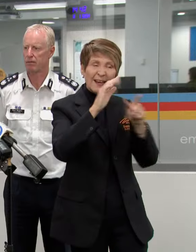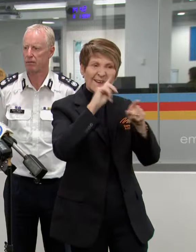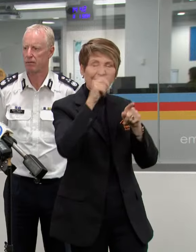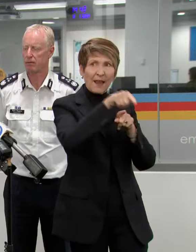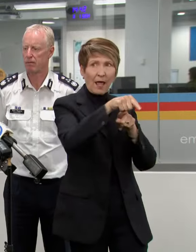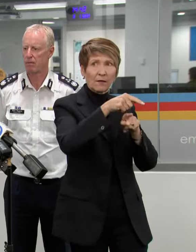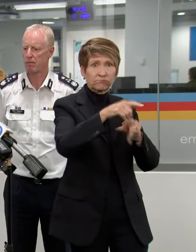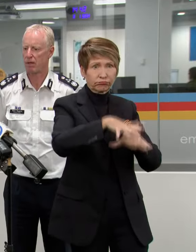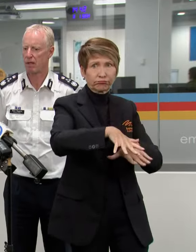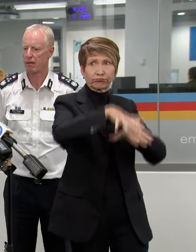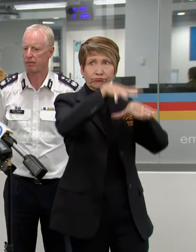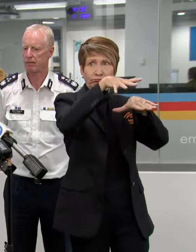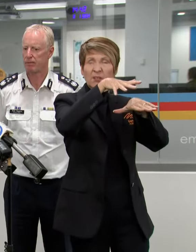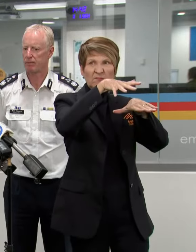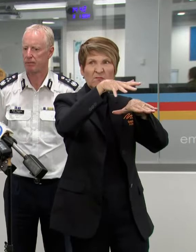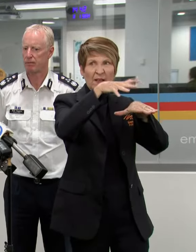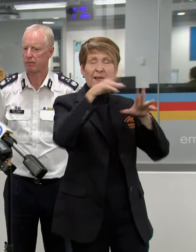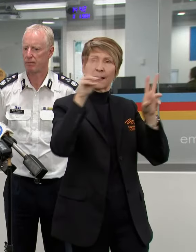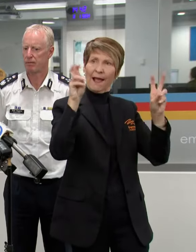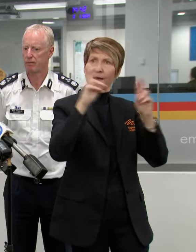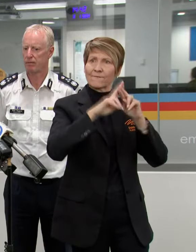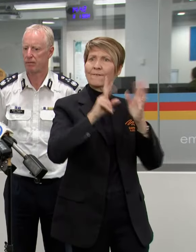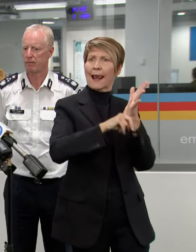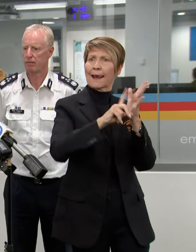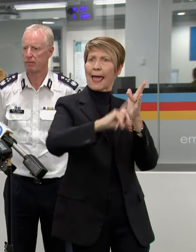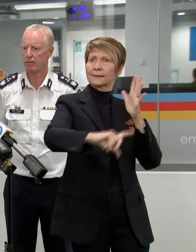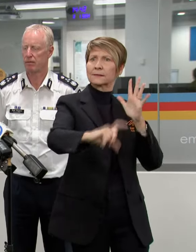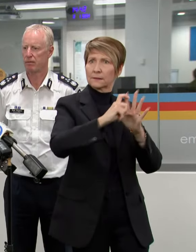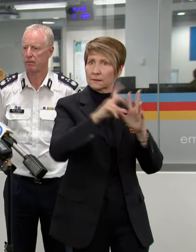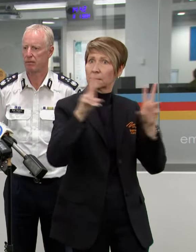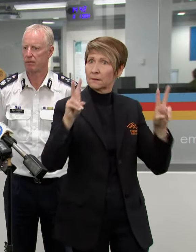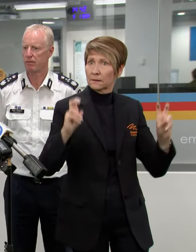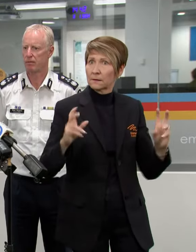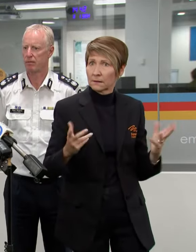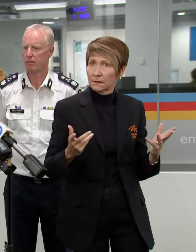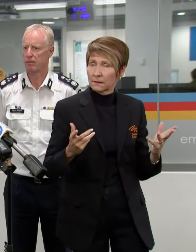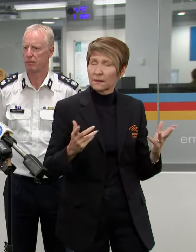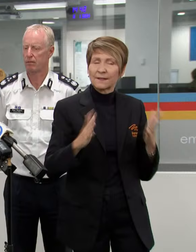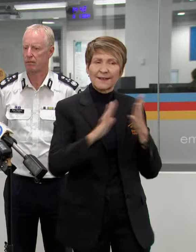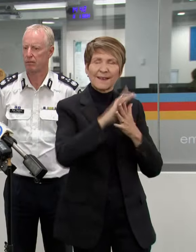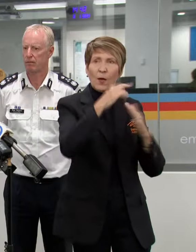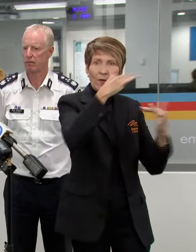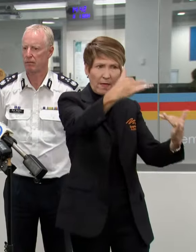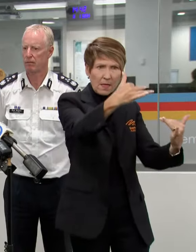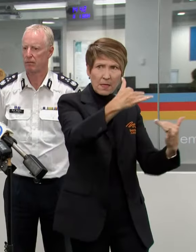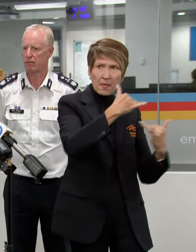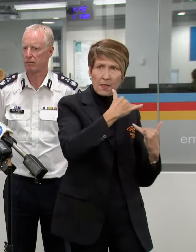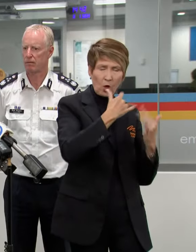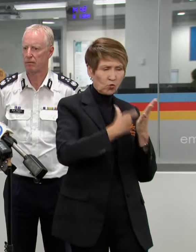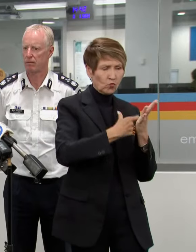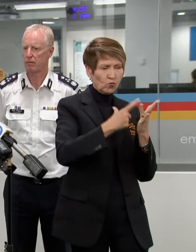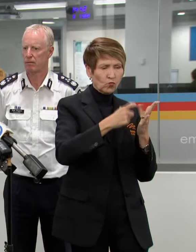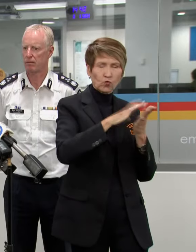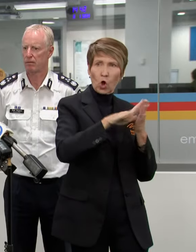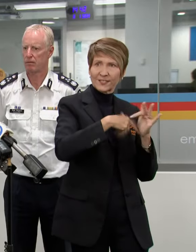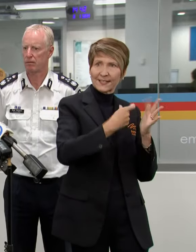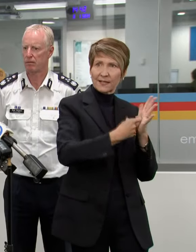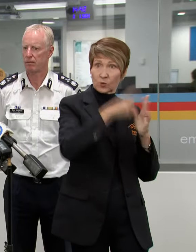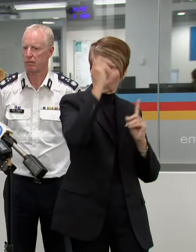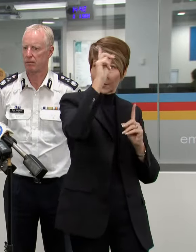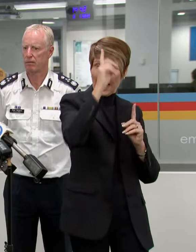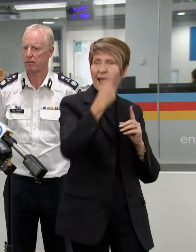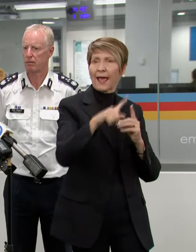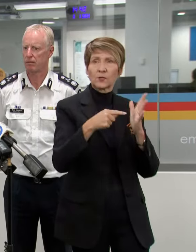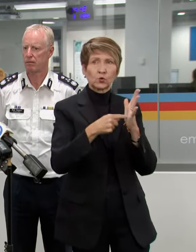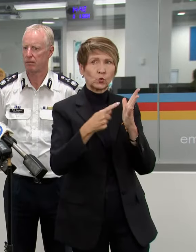level. And we're now going to see that move further down the river system towards Rochester later today and through Tuesday.